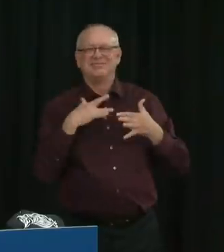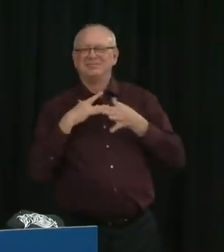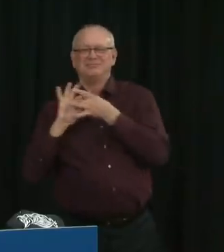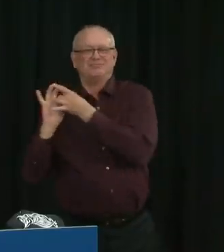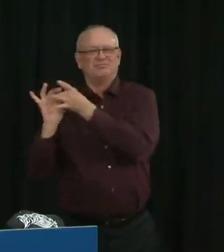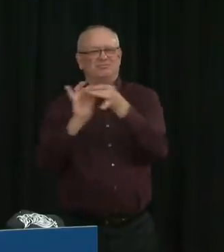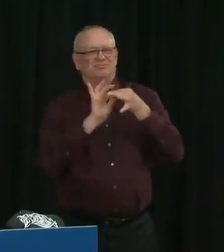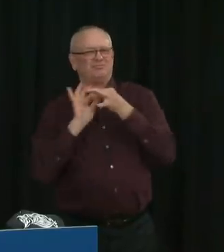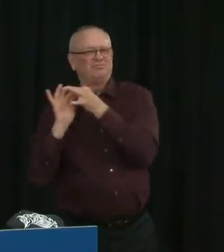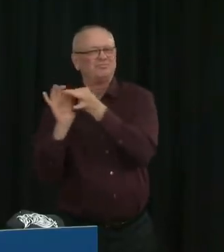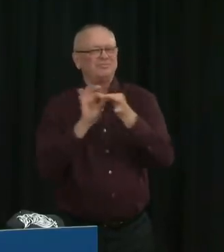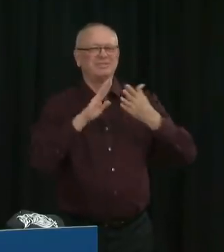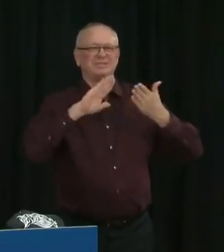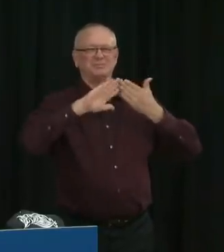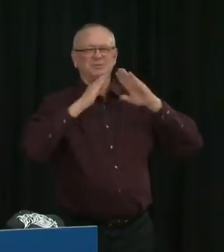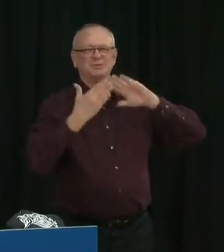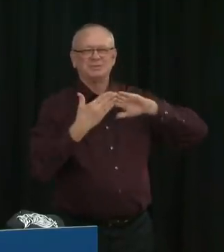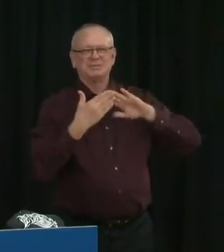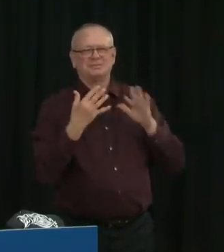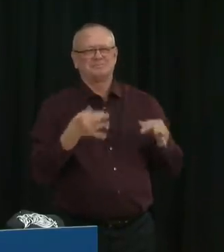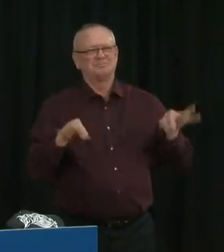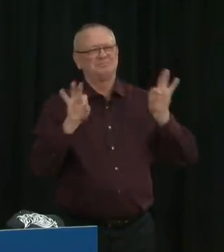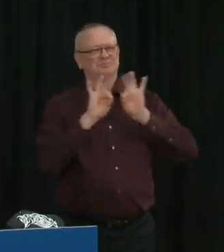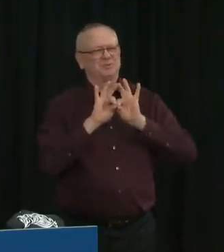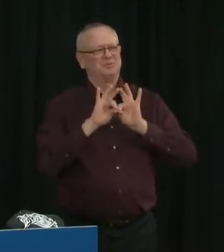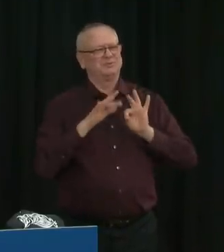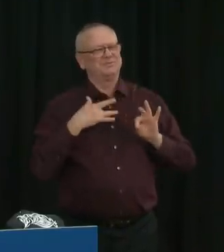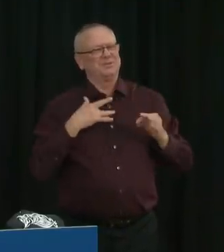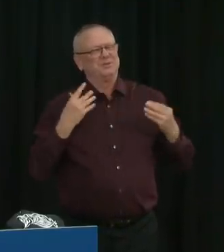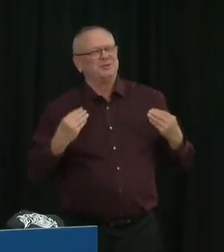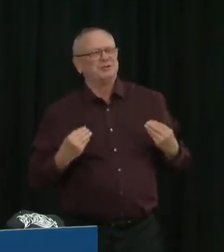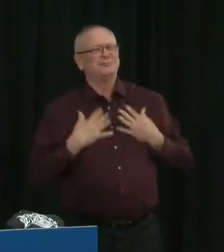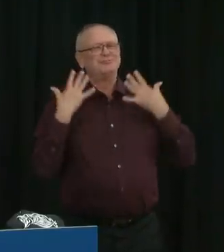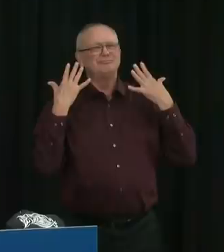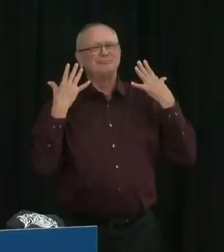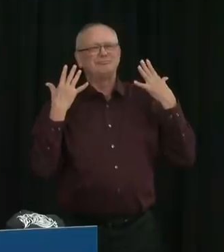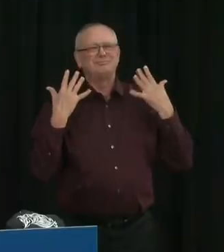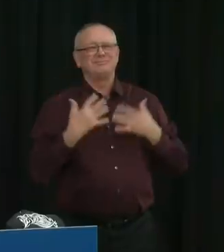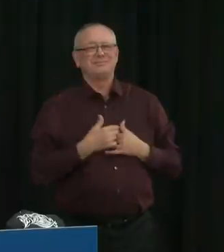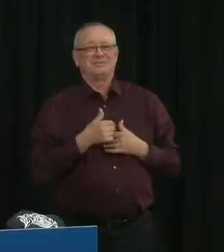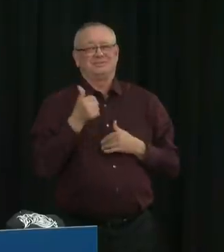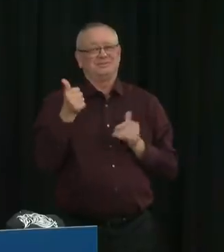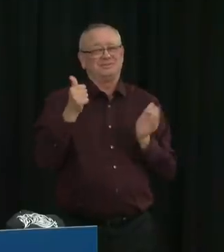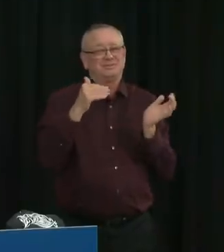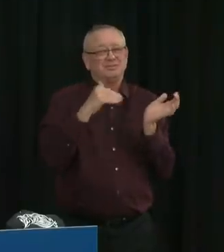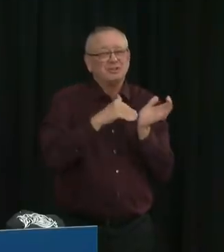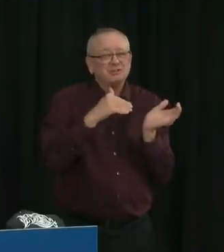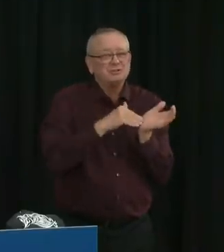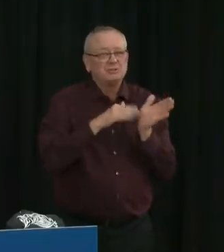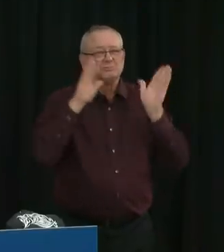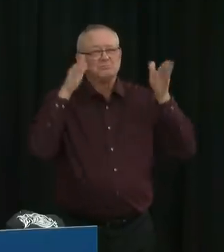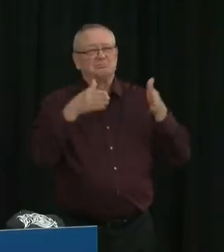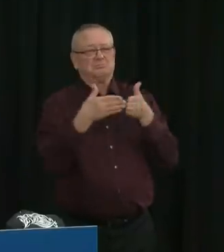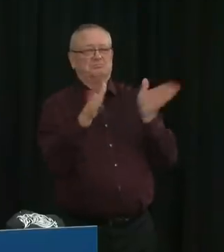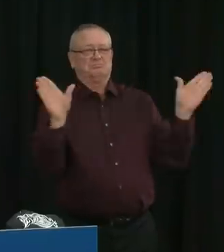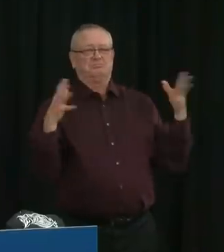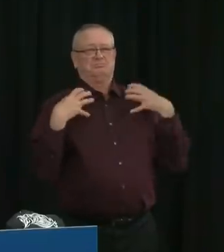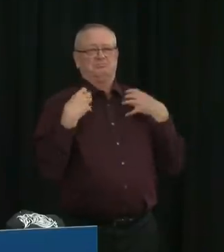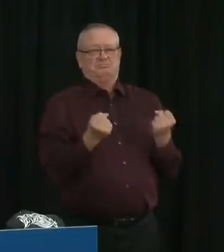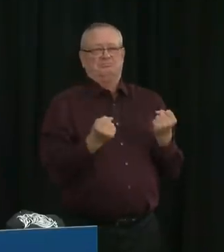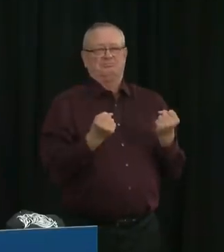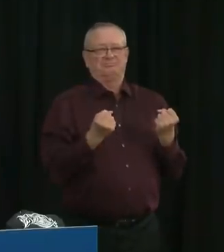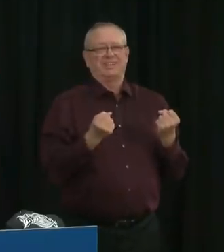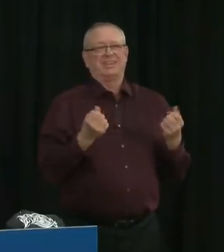we need so much right now. As a public health physician, I also know that it can be tempting to let our guard down